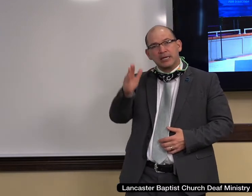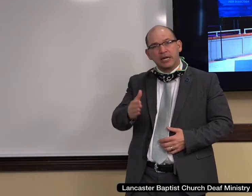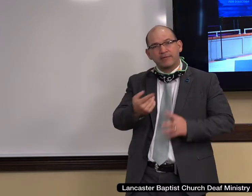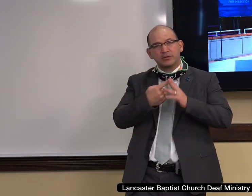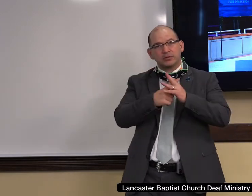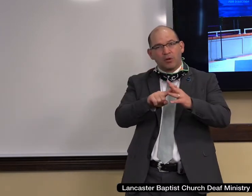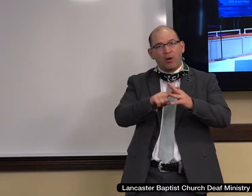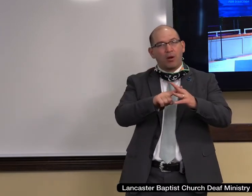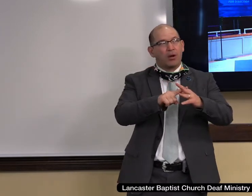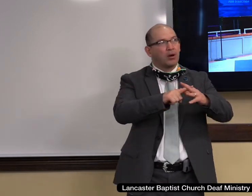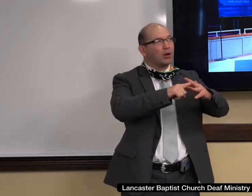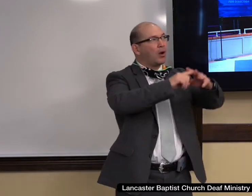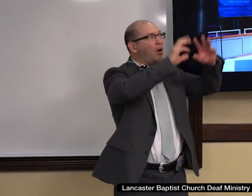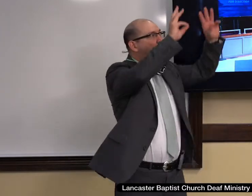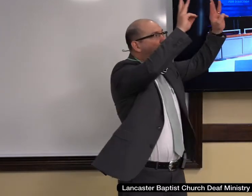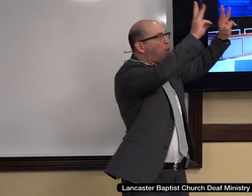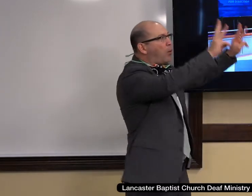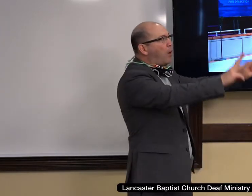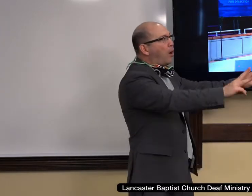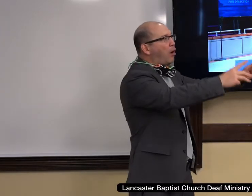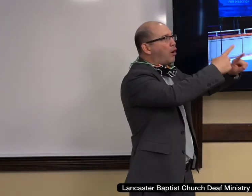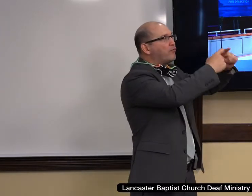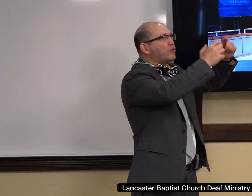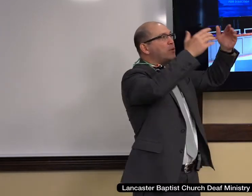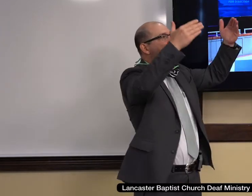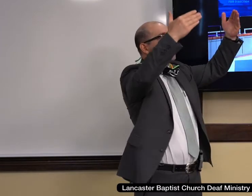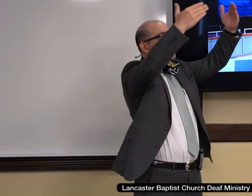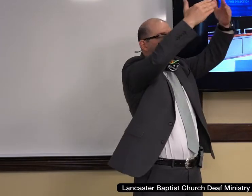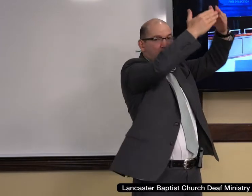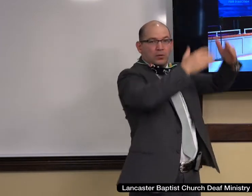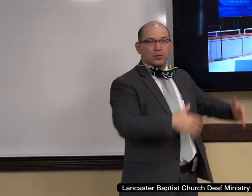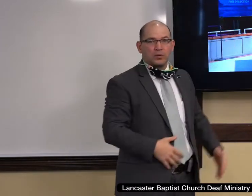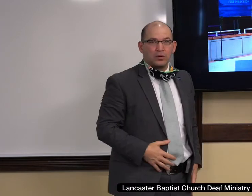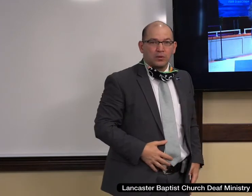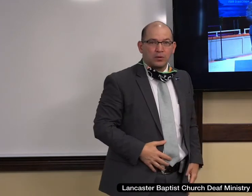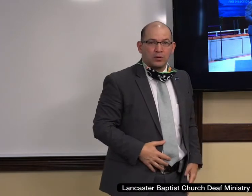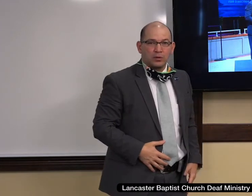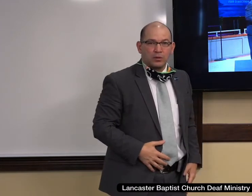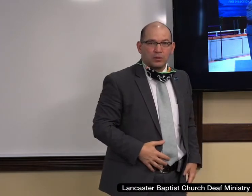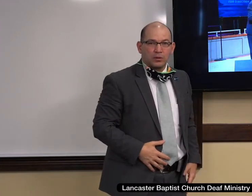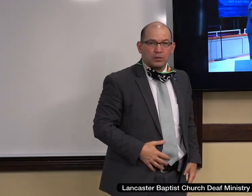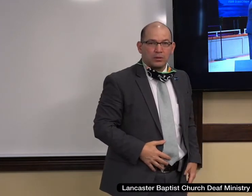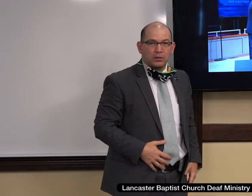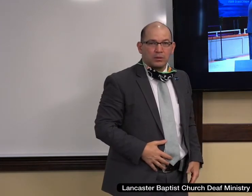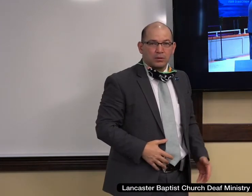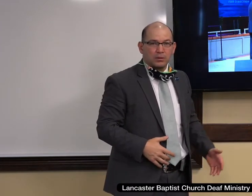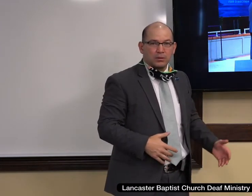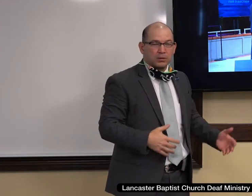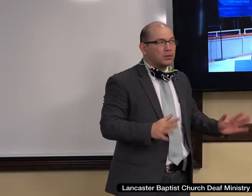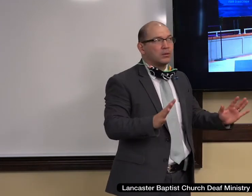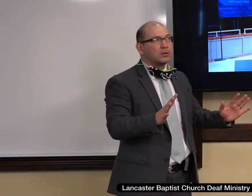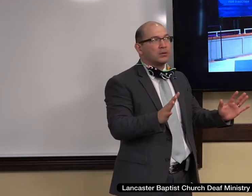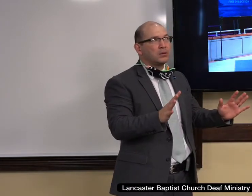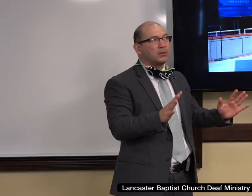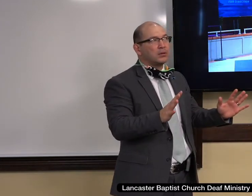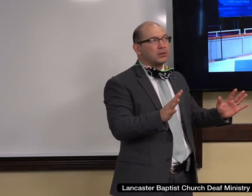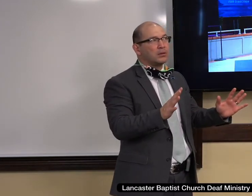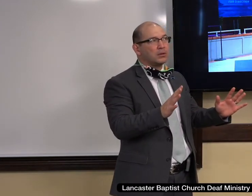wallpaper off of a corner because no matter how good the sheet rockers may be, they're